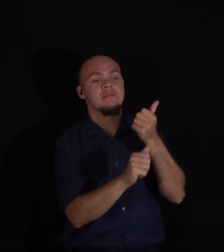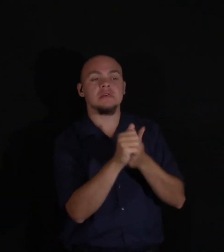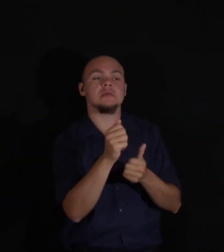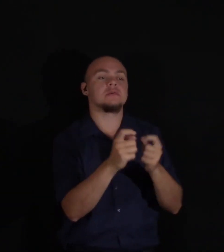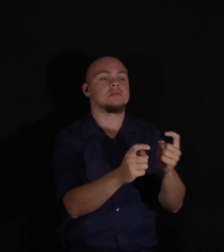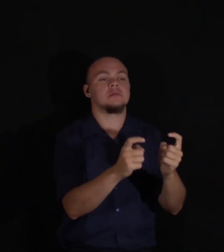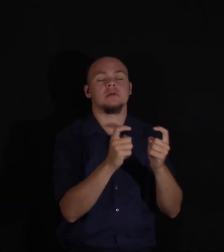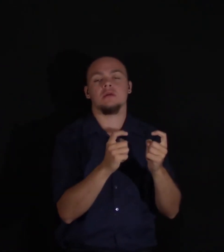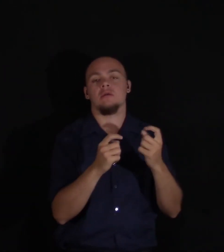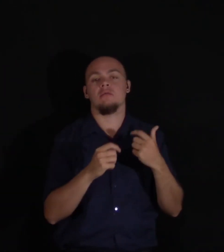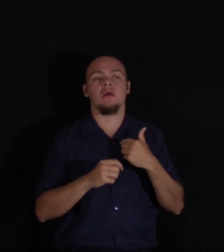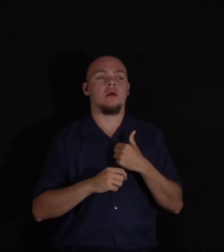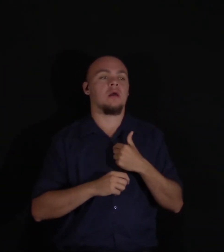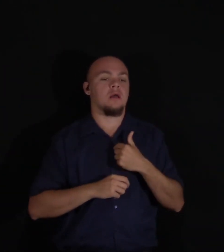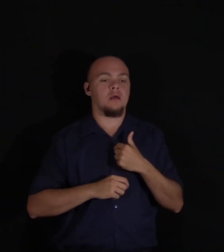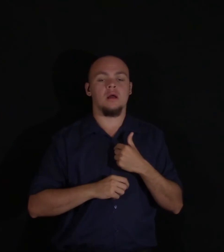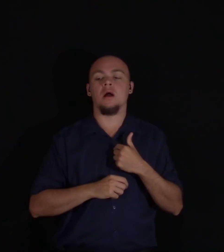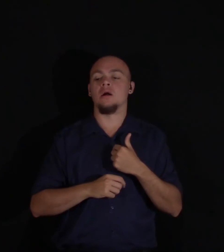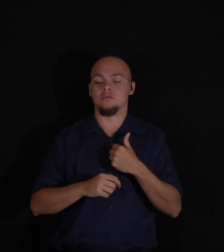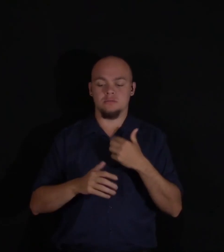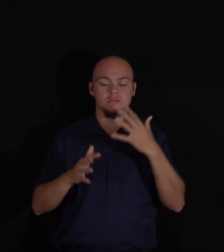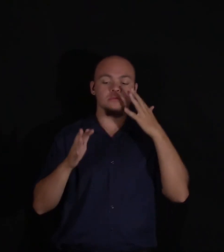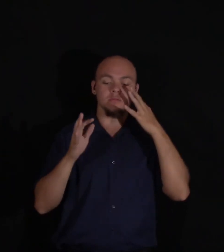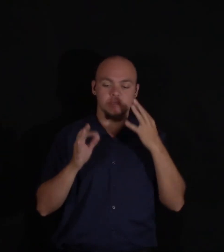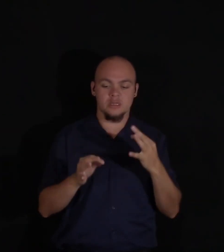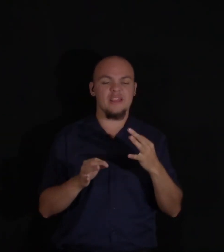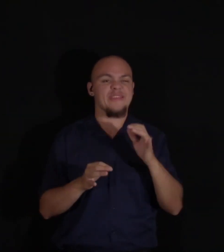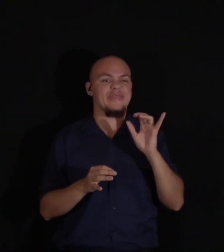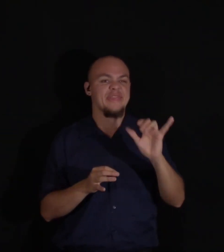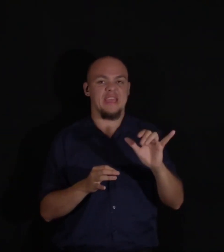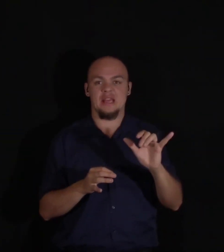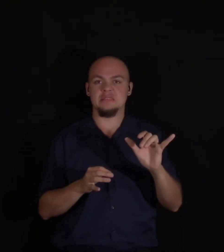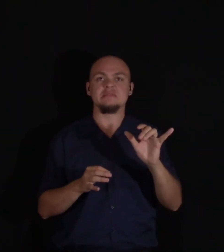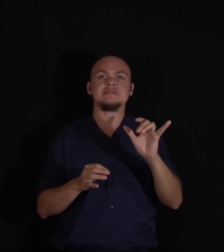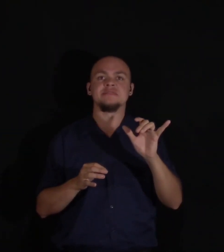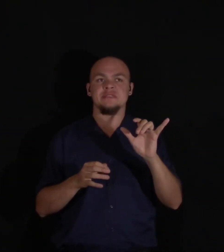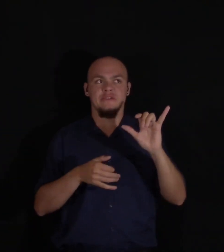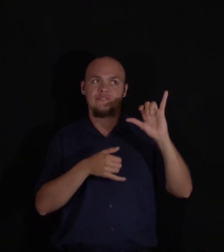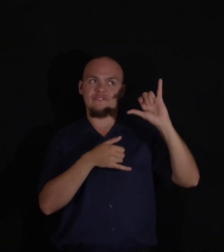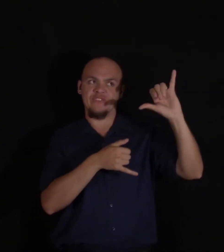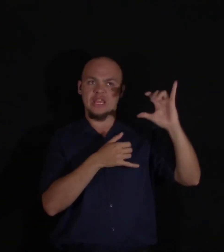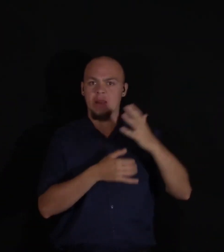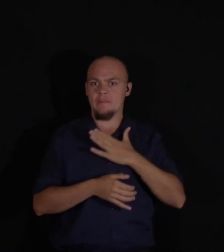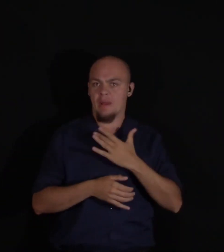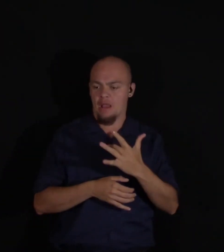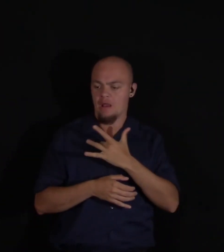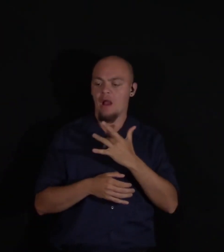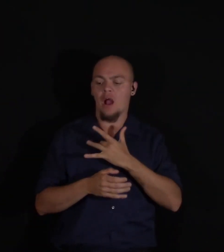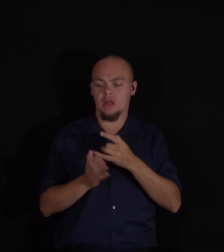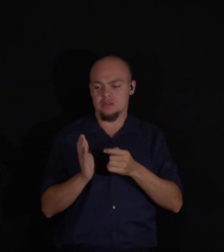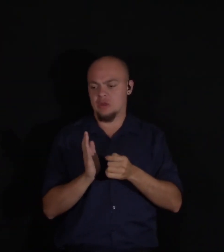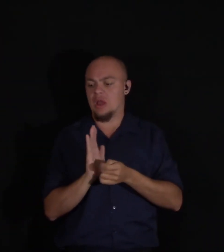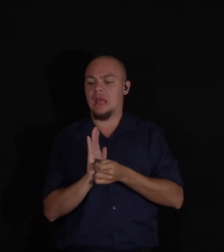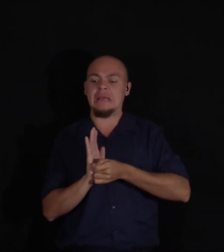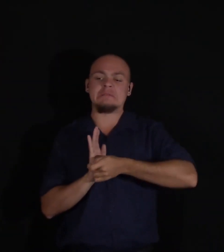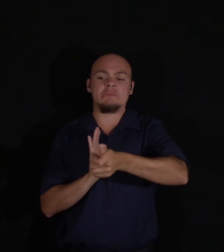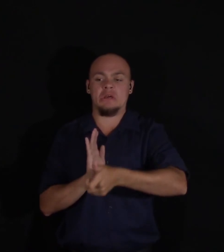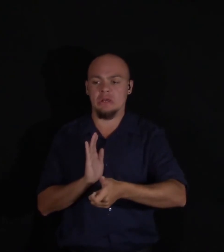suffice to chase away the fiend that lurked in my heart? Even as she spoke, I drew near to her,